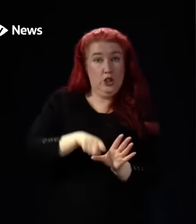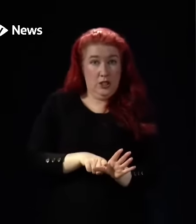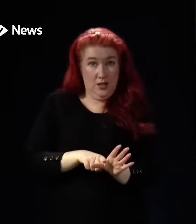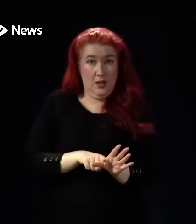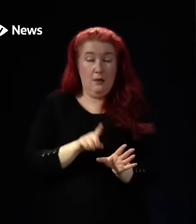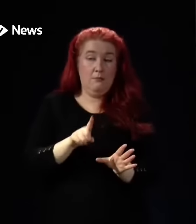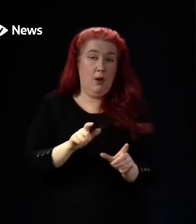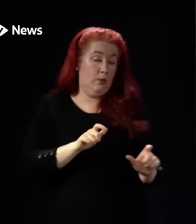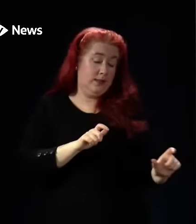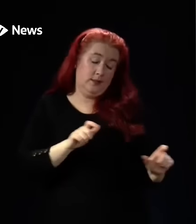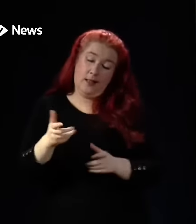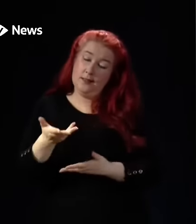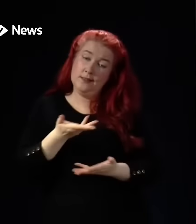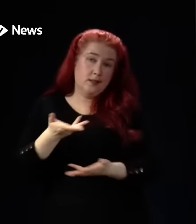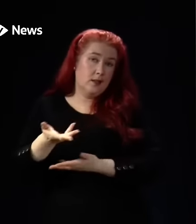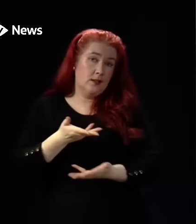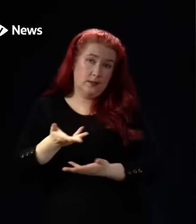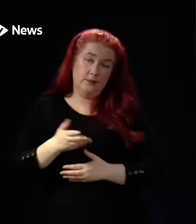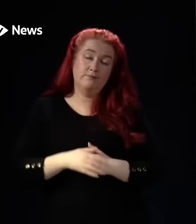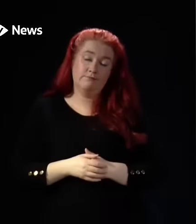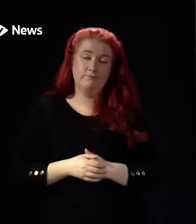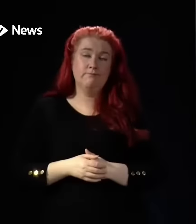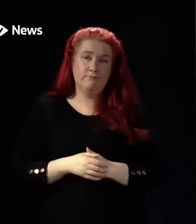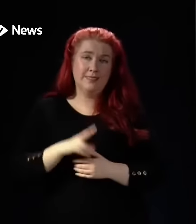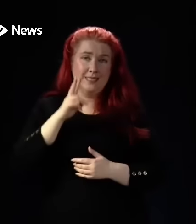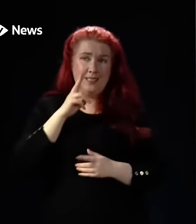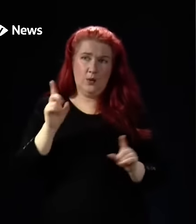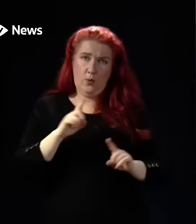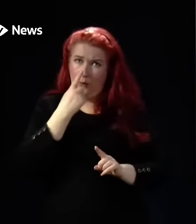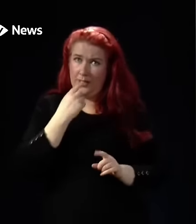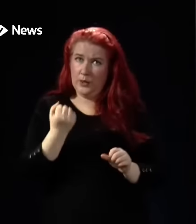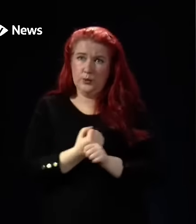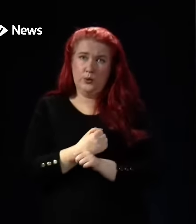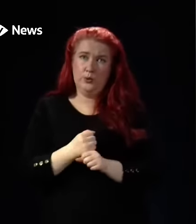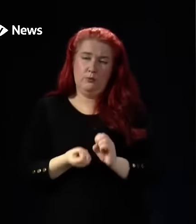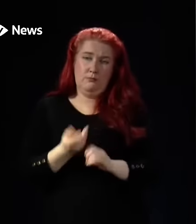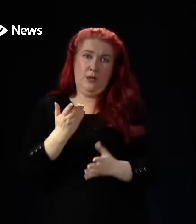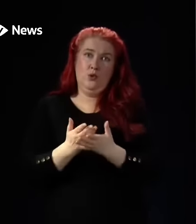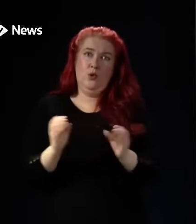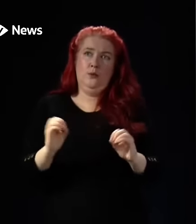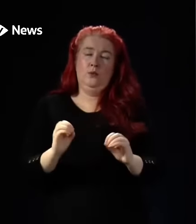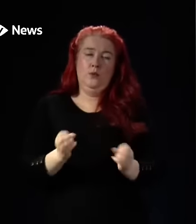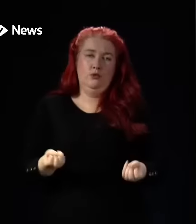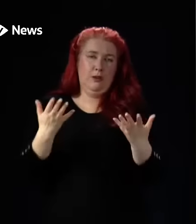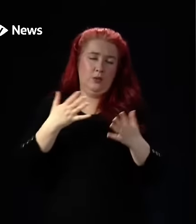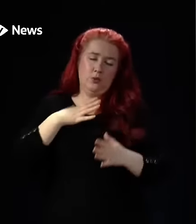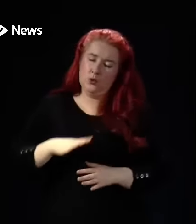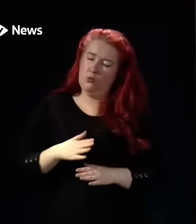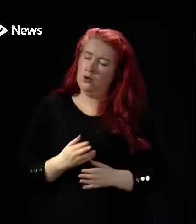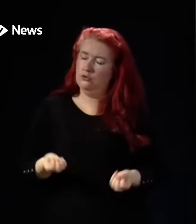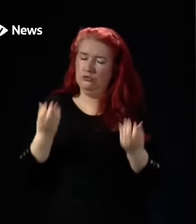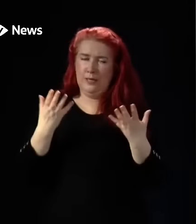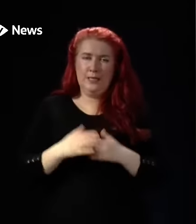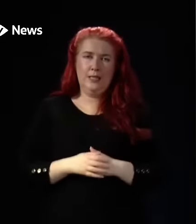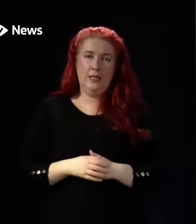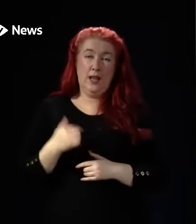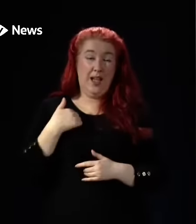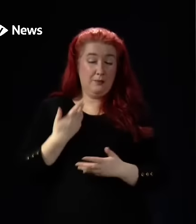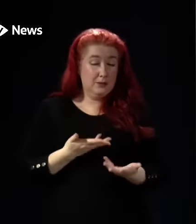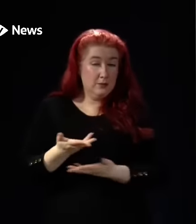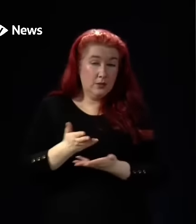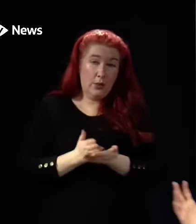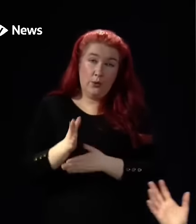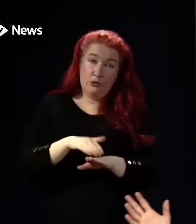we continue to have discussions to see what we can do to avert industrial action, which is in nobody's interest. I have had discussions over the festive